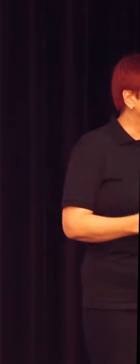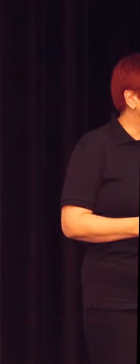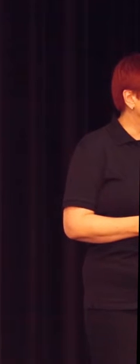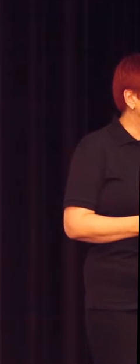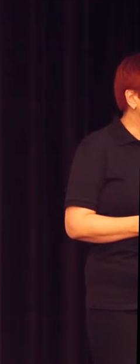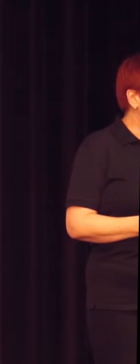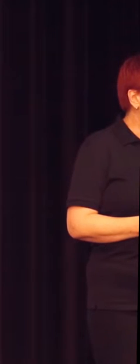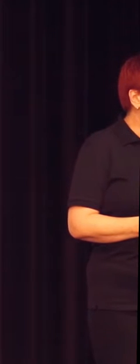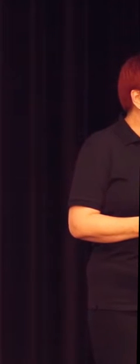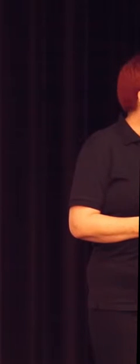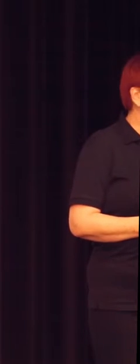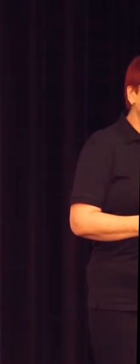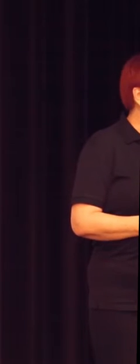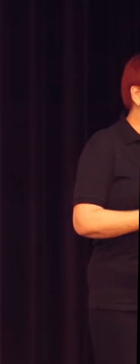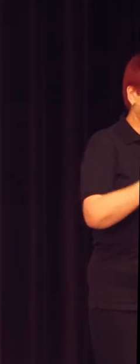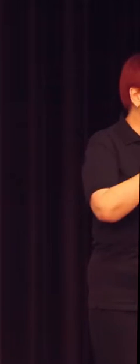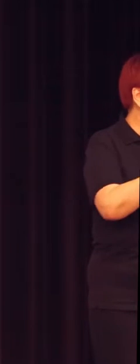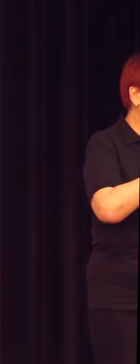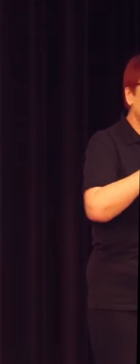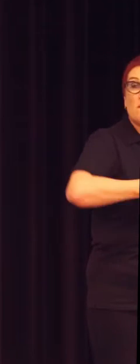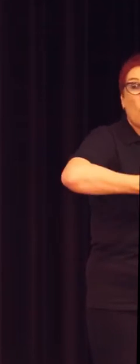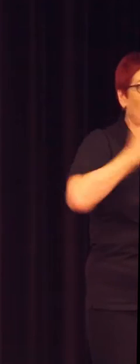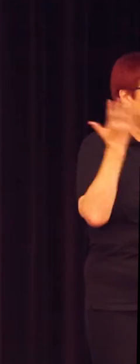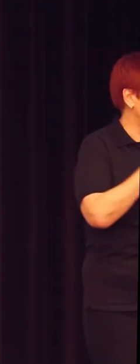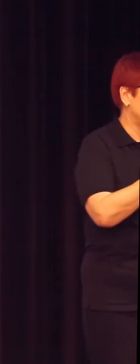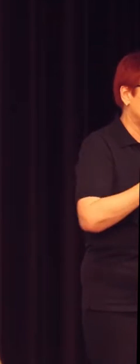also not a great learning space for our students.